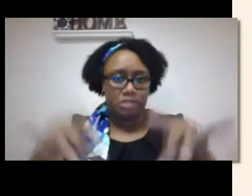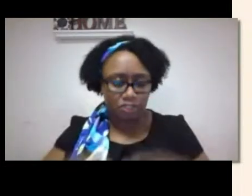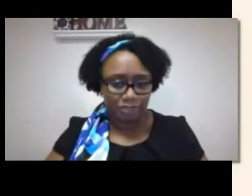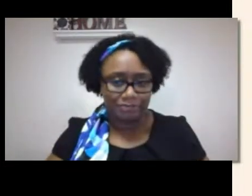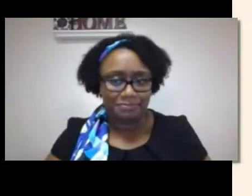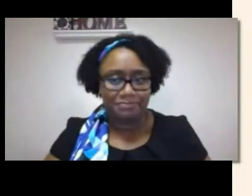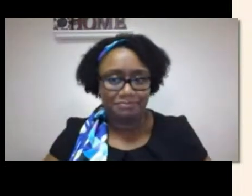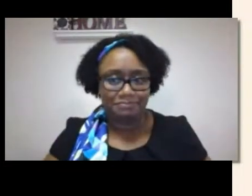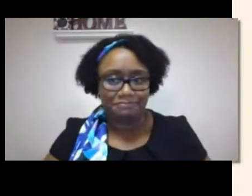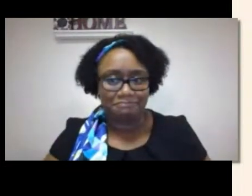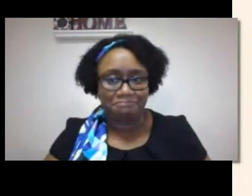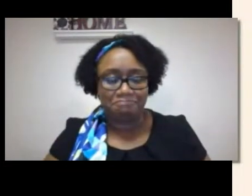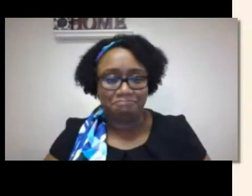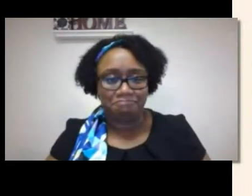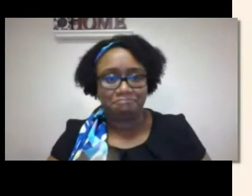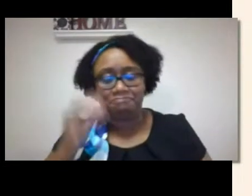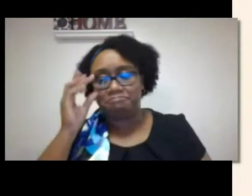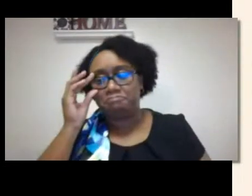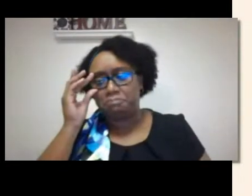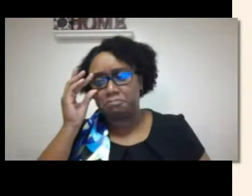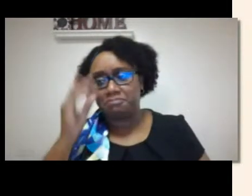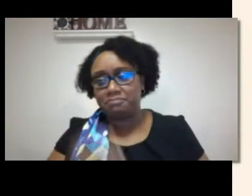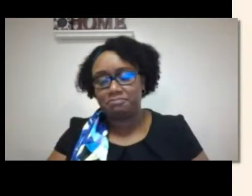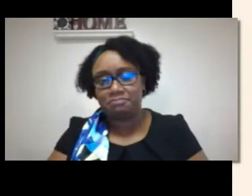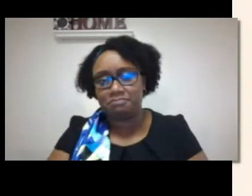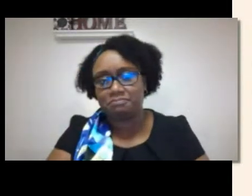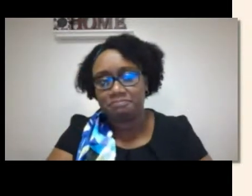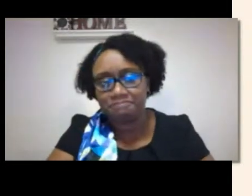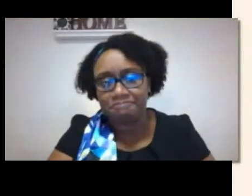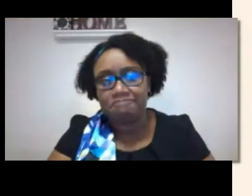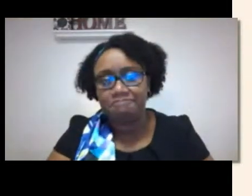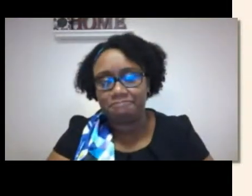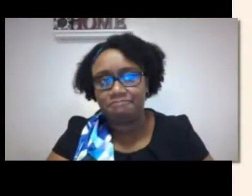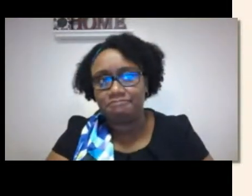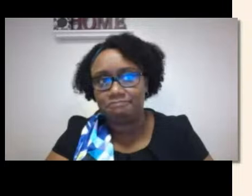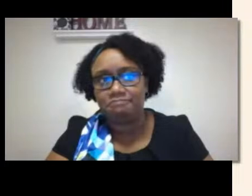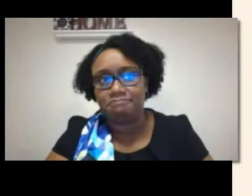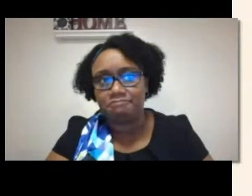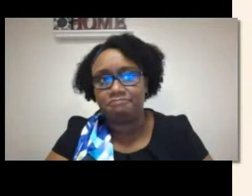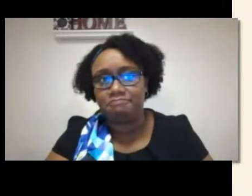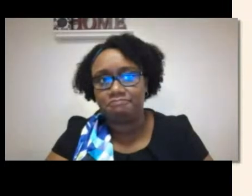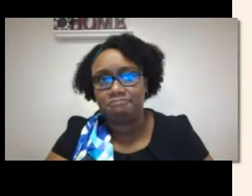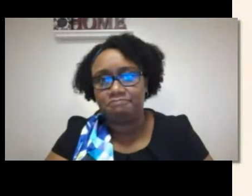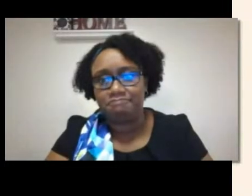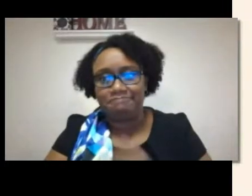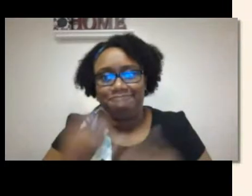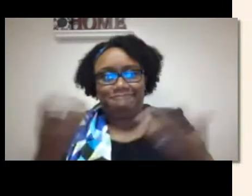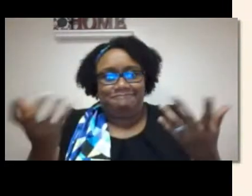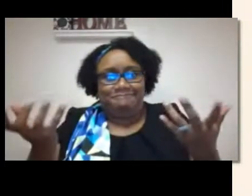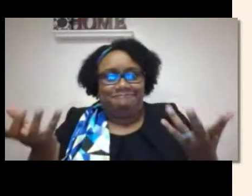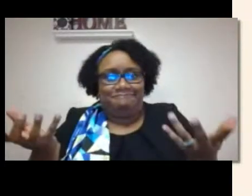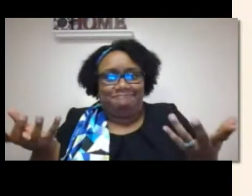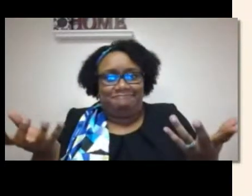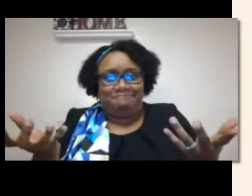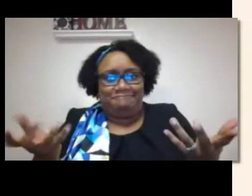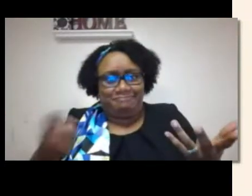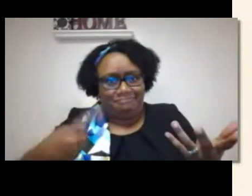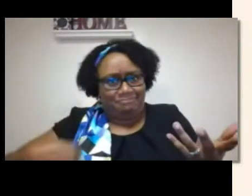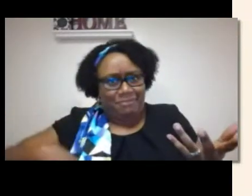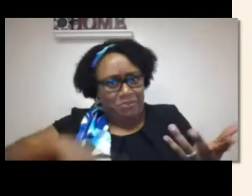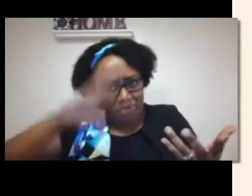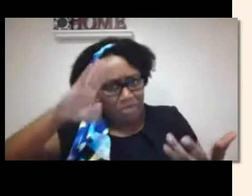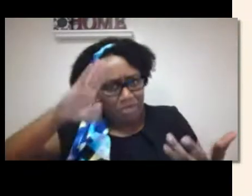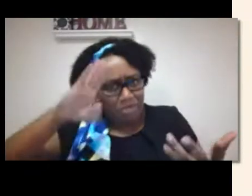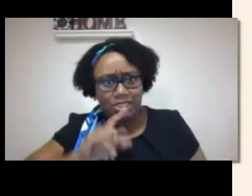That shows a belief that a person must have hearing to pick up or learn language. And that's the